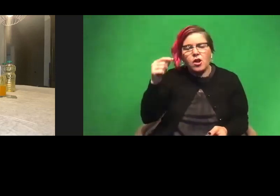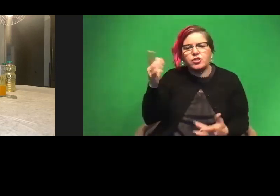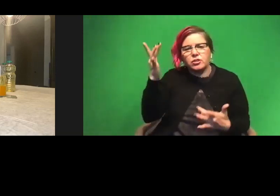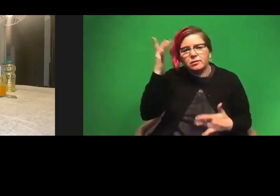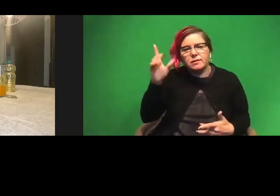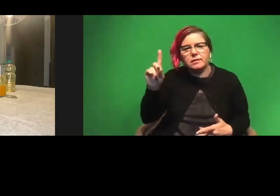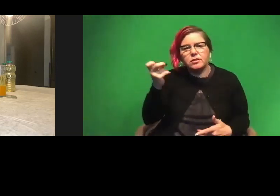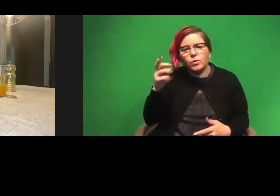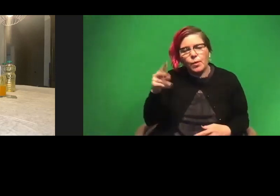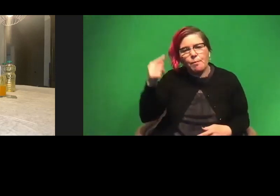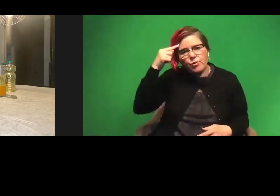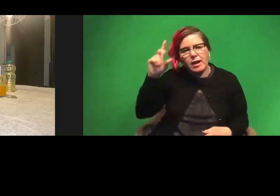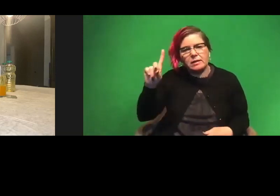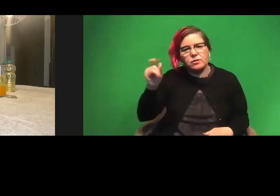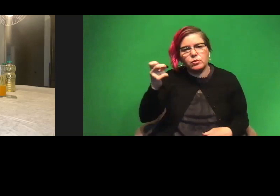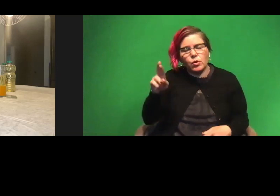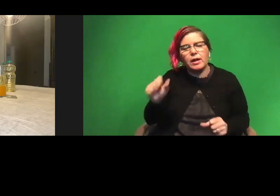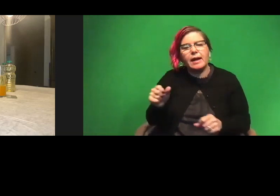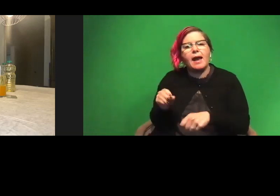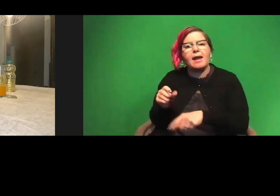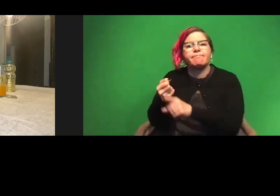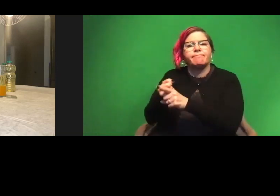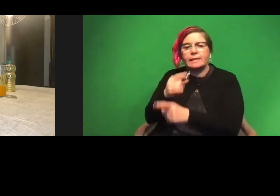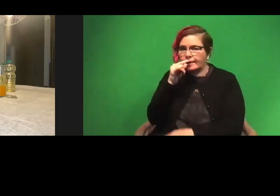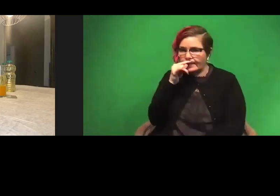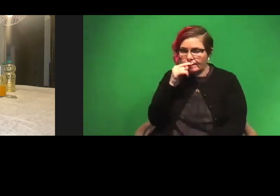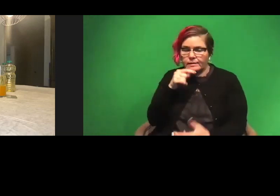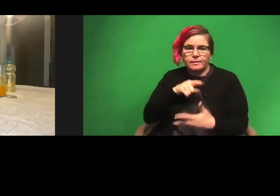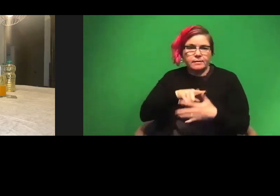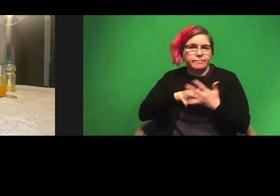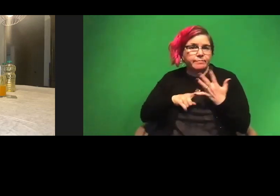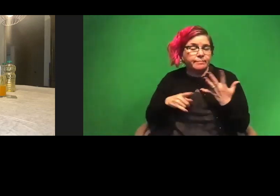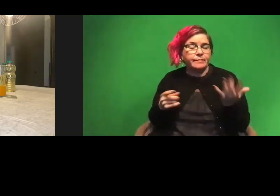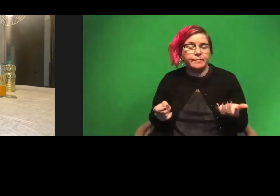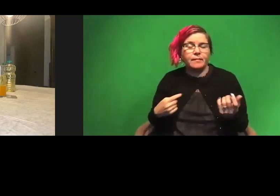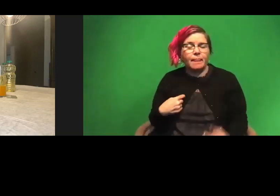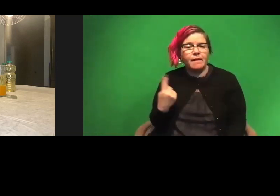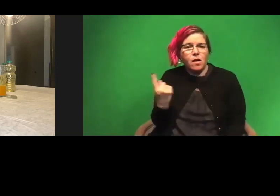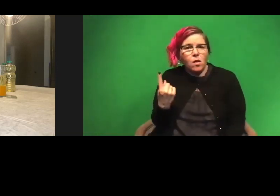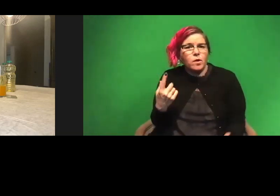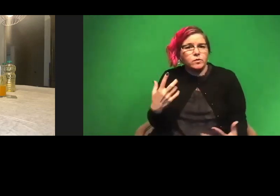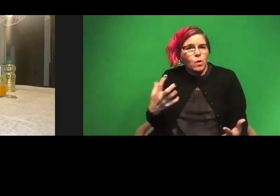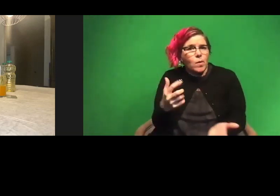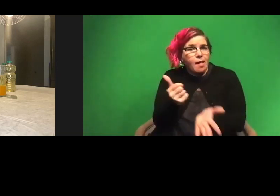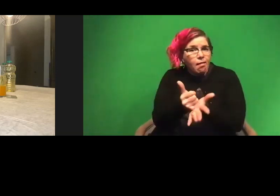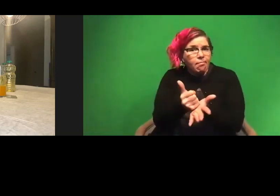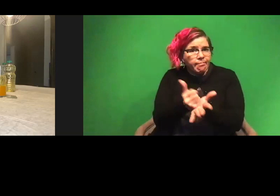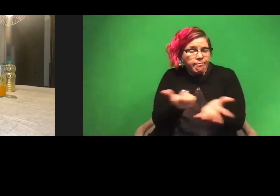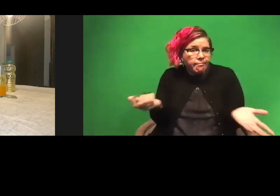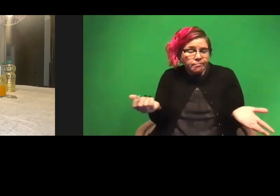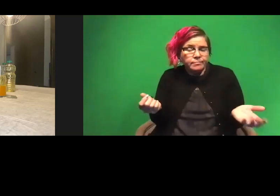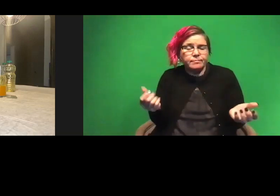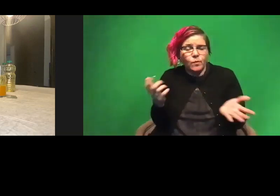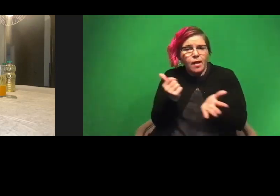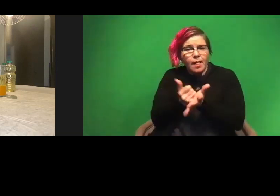disorders from the brain that could affect kids. So all these things I've always wanted to help out with, right? Because I want to